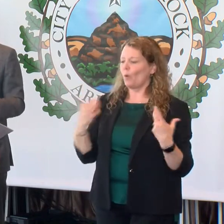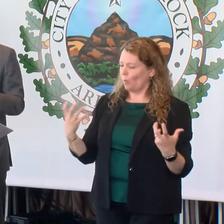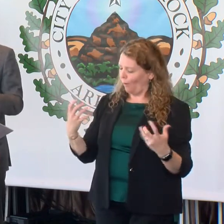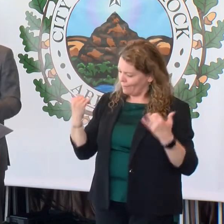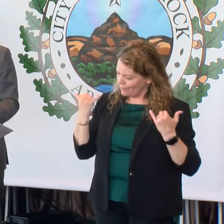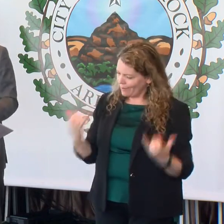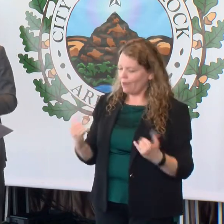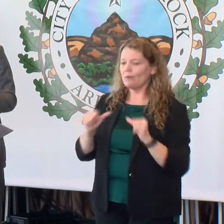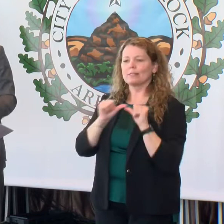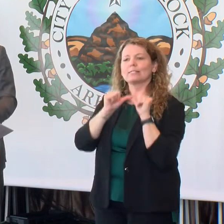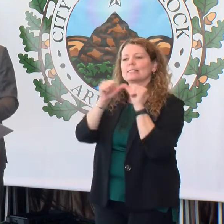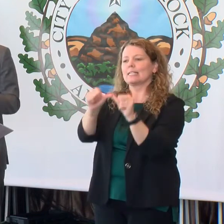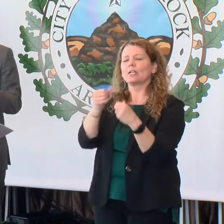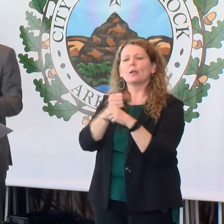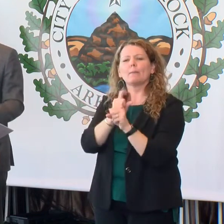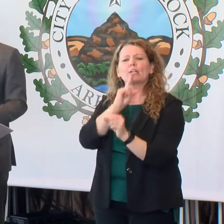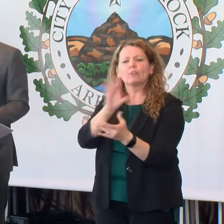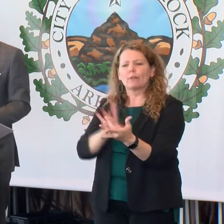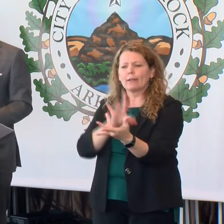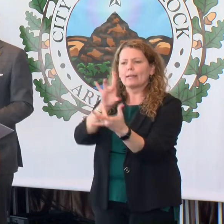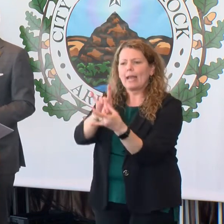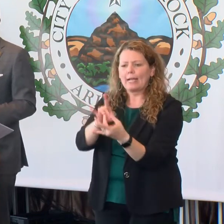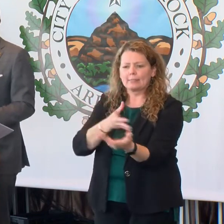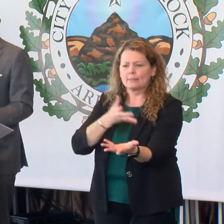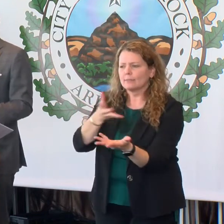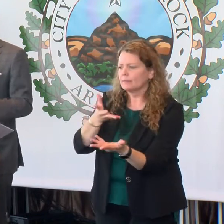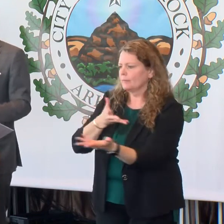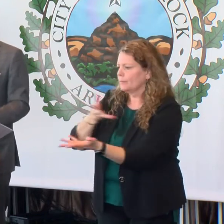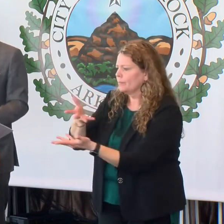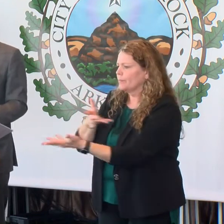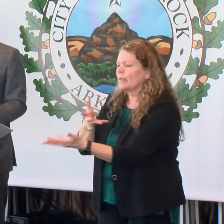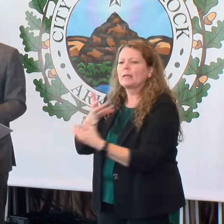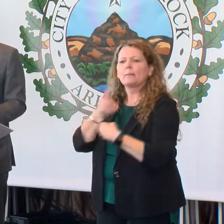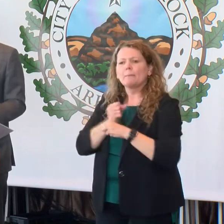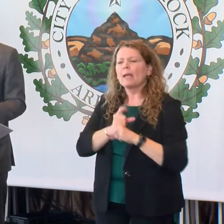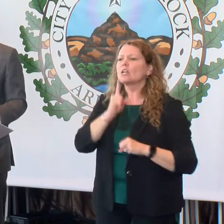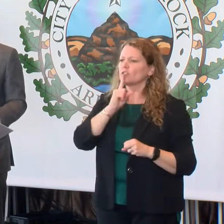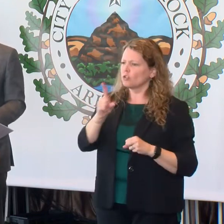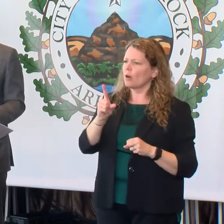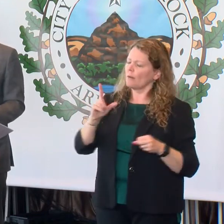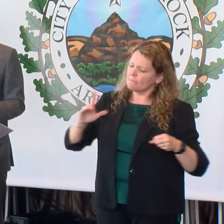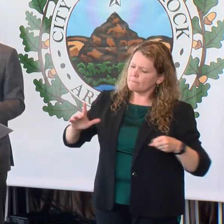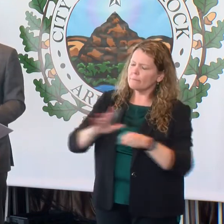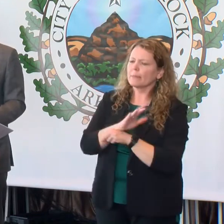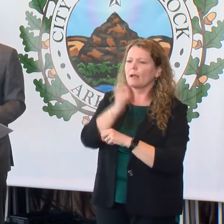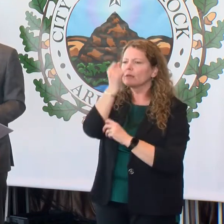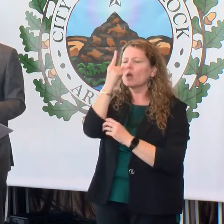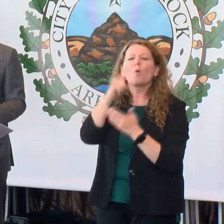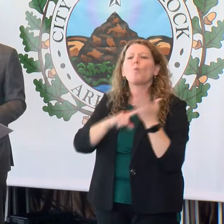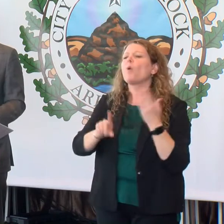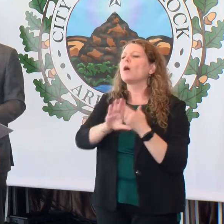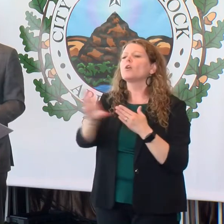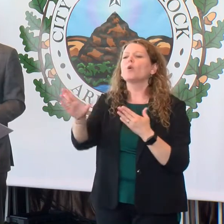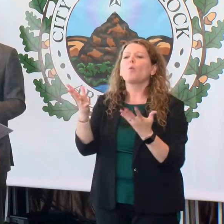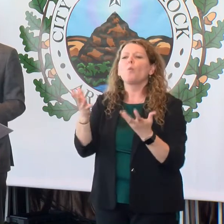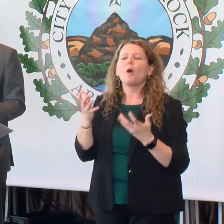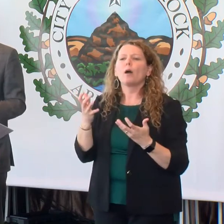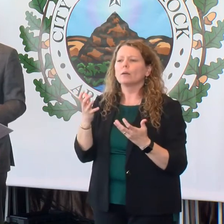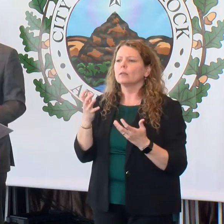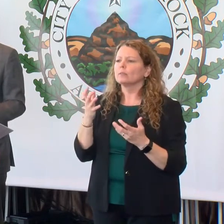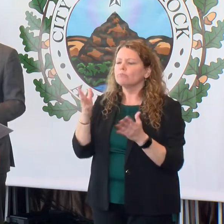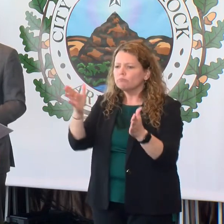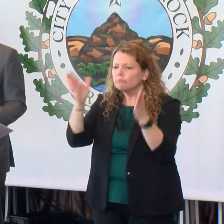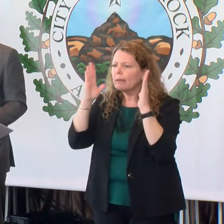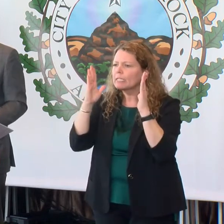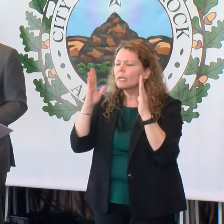because we want to continue to connect with our residents to get real understanding of what they want, how they want it, and how